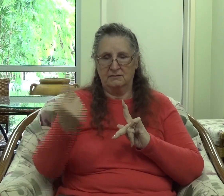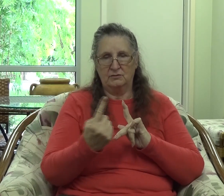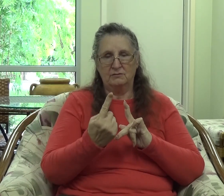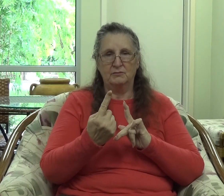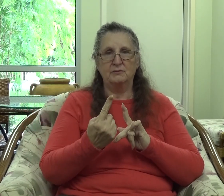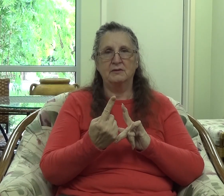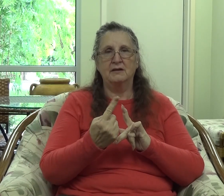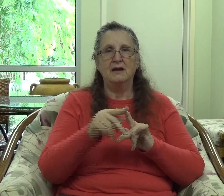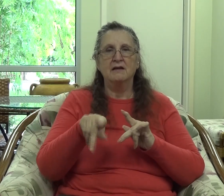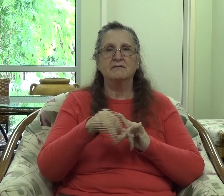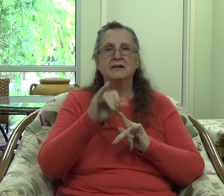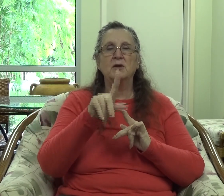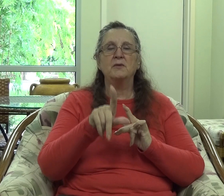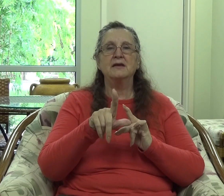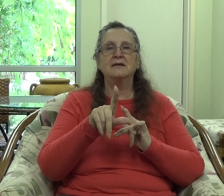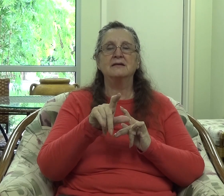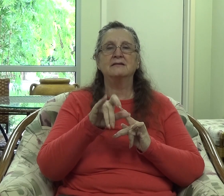1.6. Let's read this verse.